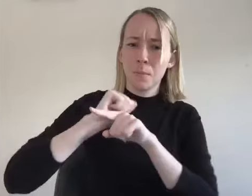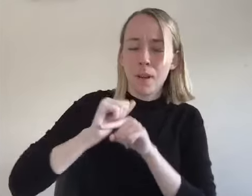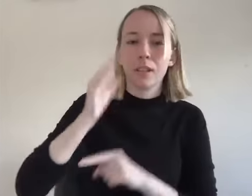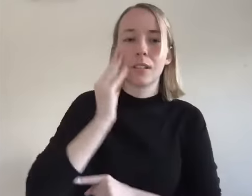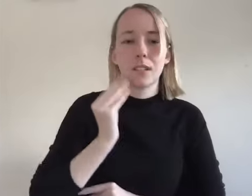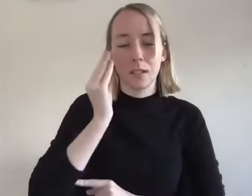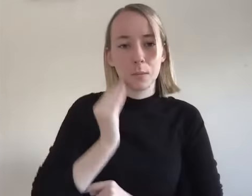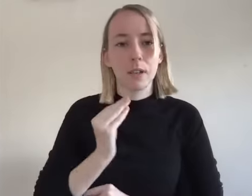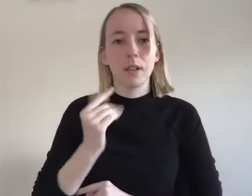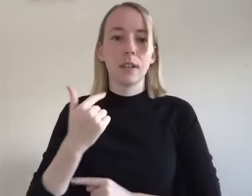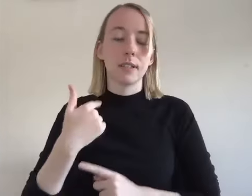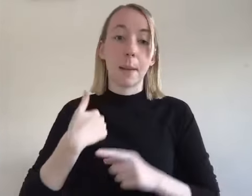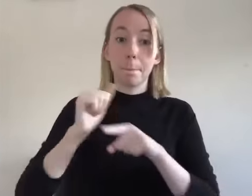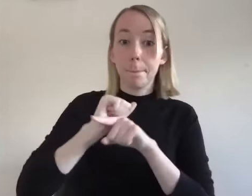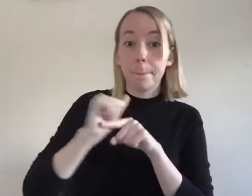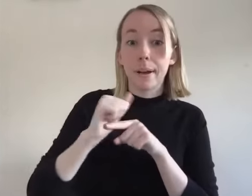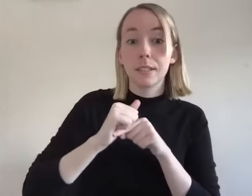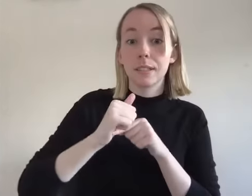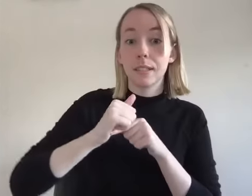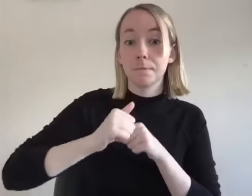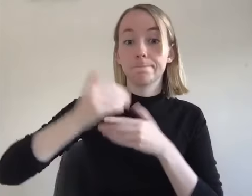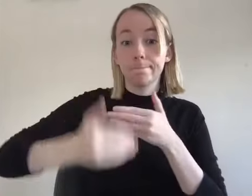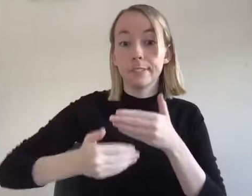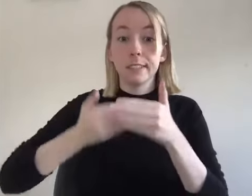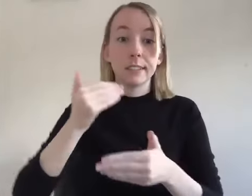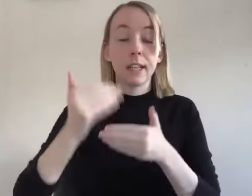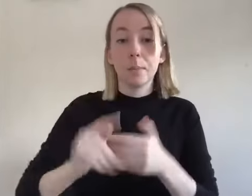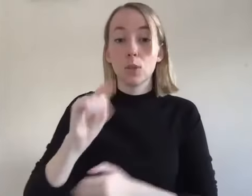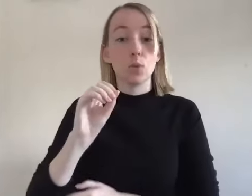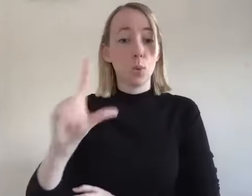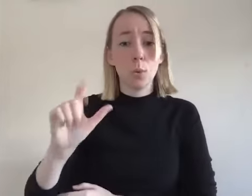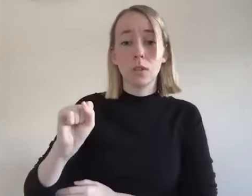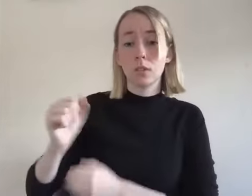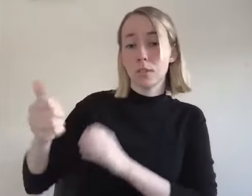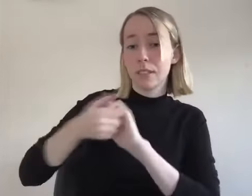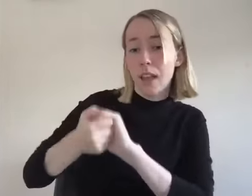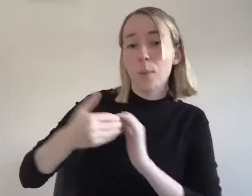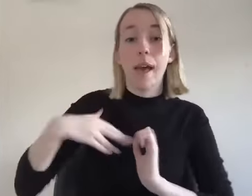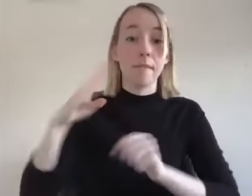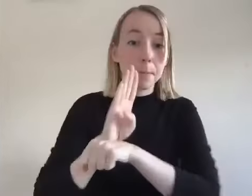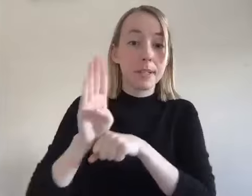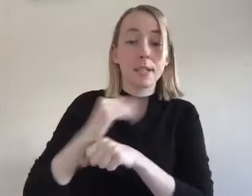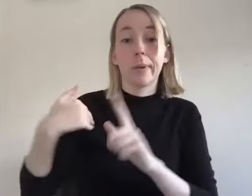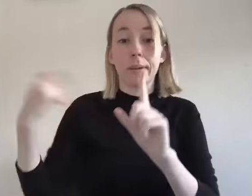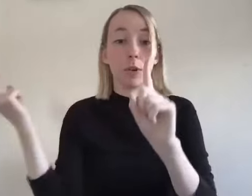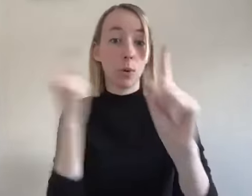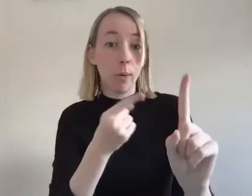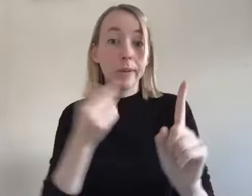practice um of just like practicing these tools with each other like on a on a committee where we like have a business we have a goal like